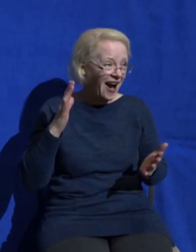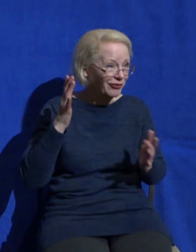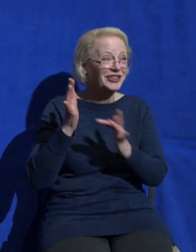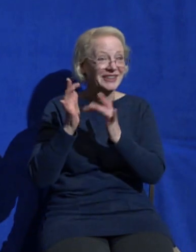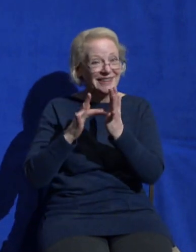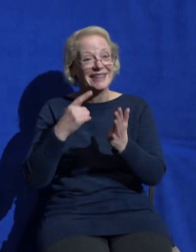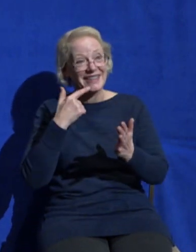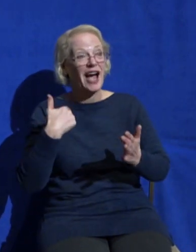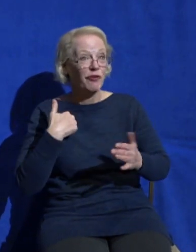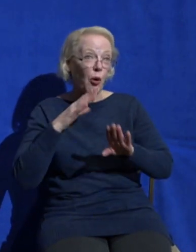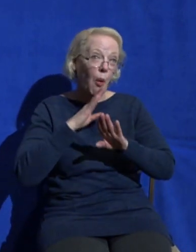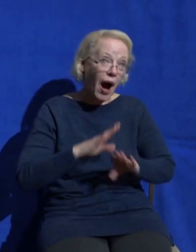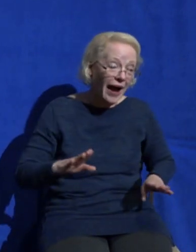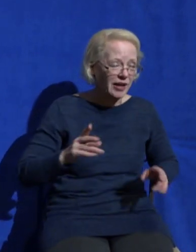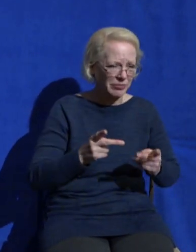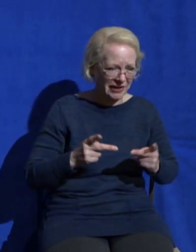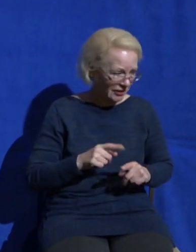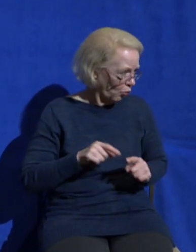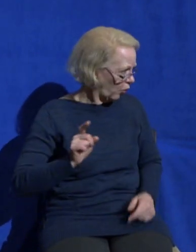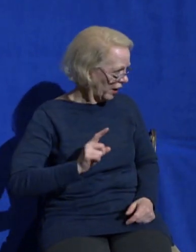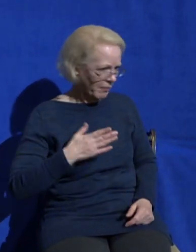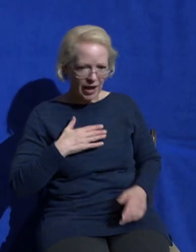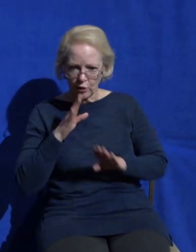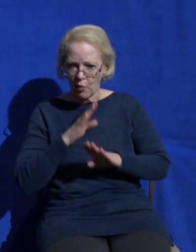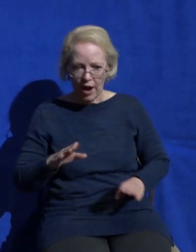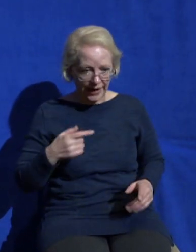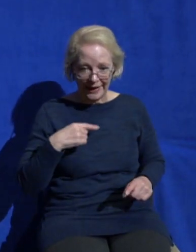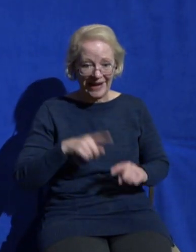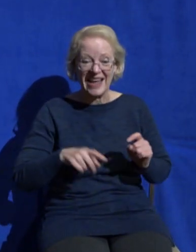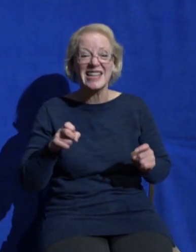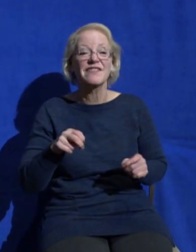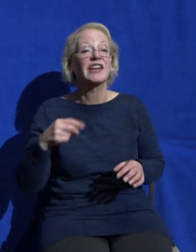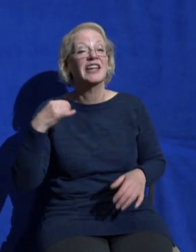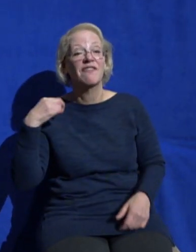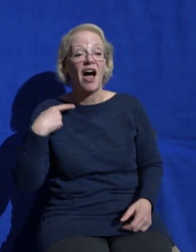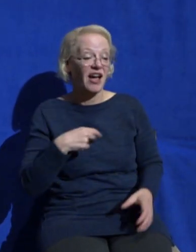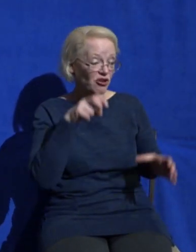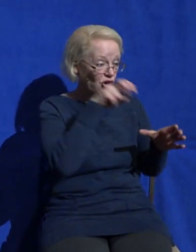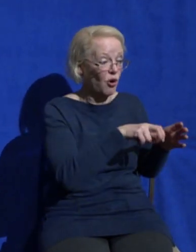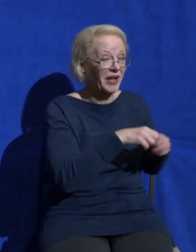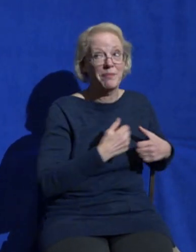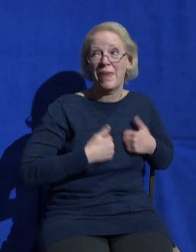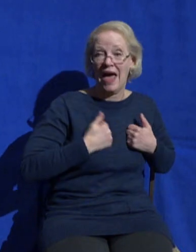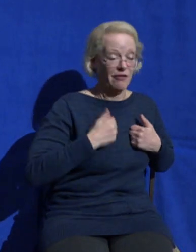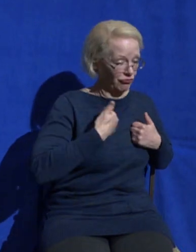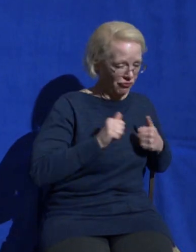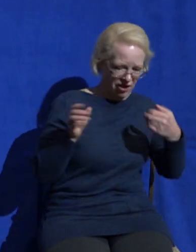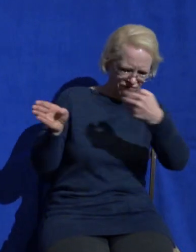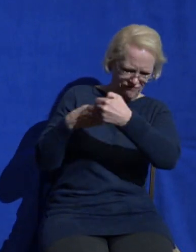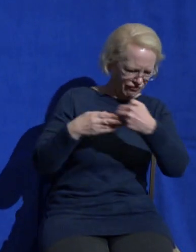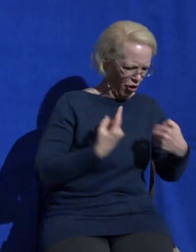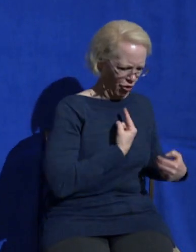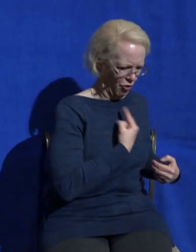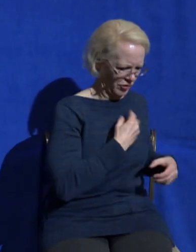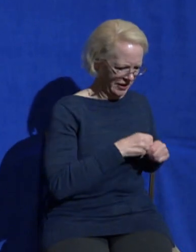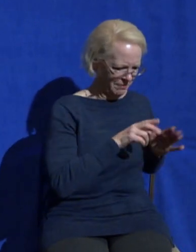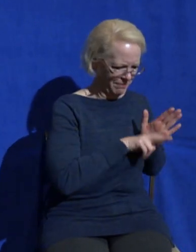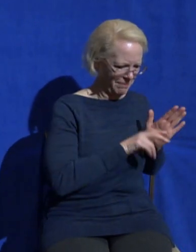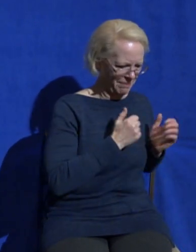but I want you to hear this as a gracious invitation from God not a condemning invitation from God because this is gonna look